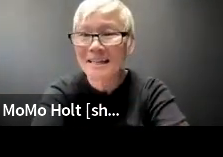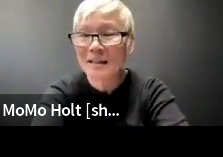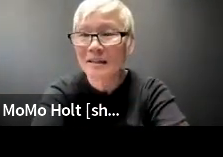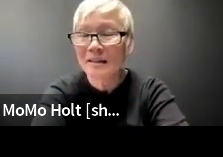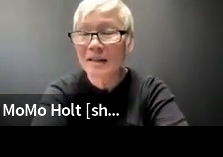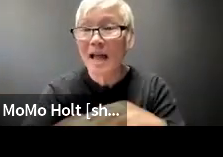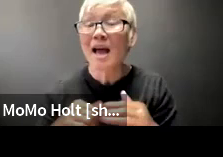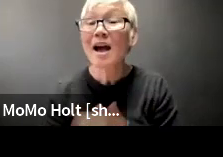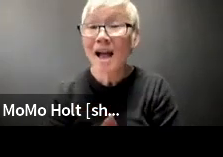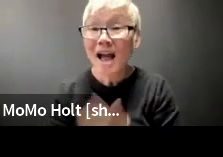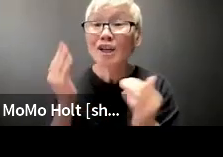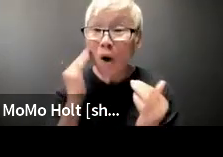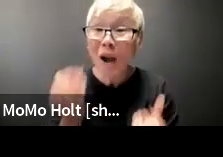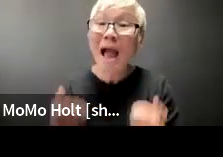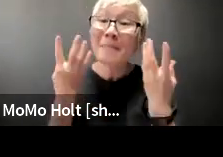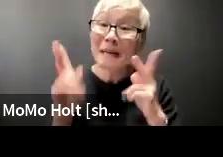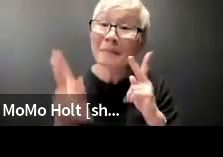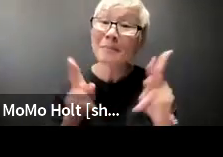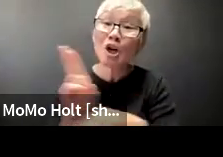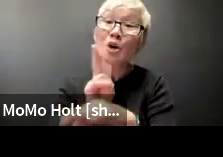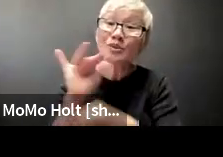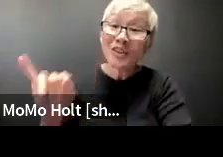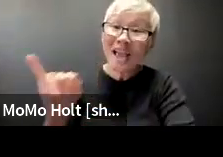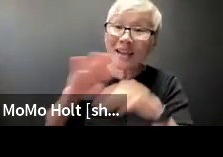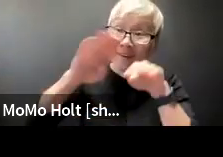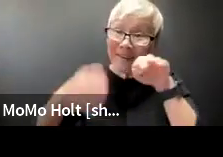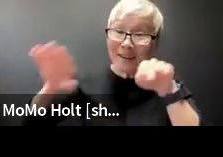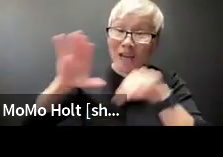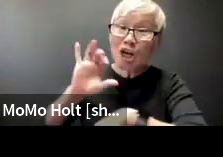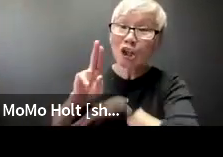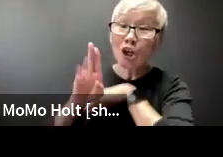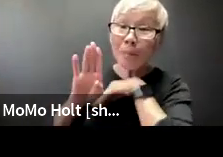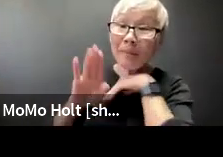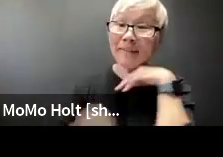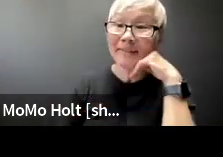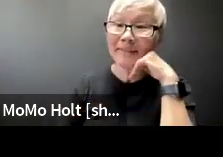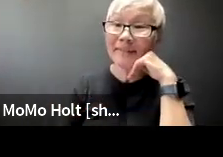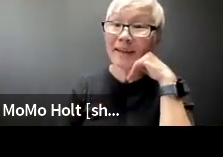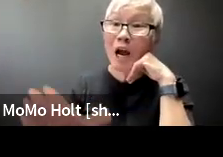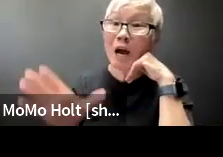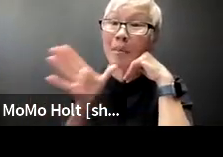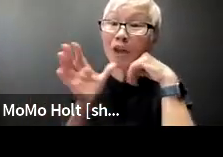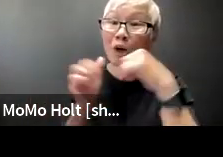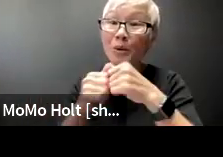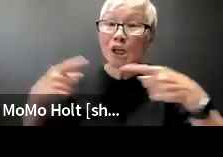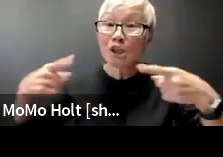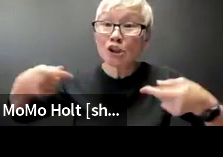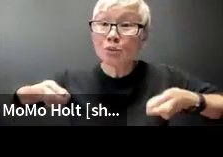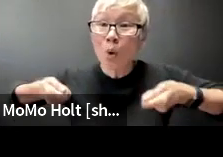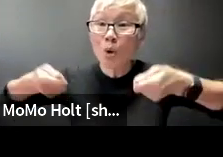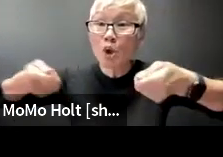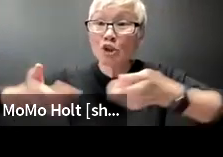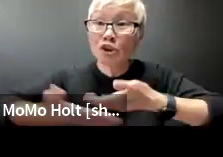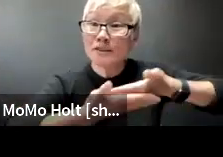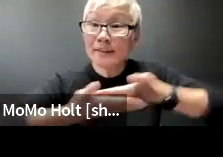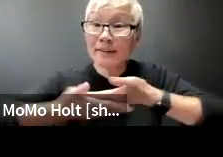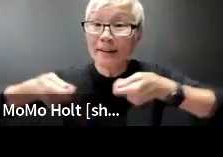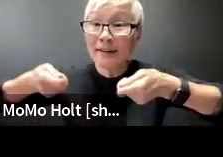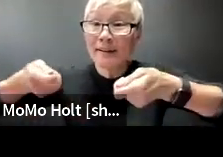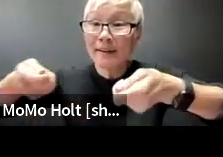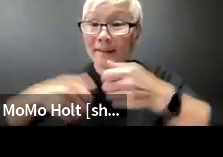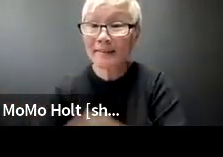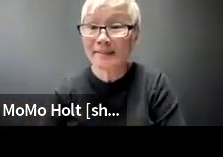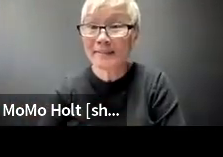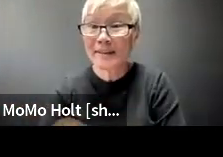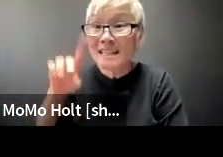no think about it how many people do actually use a curb cut mothers with